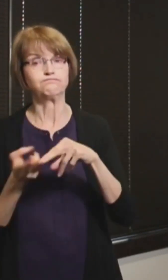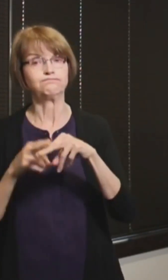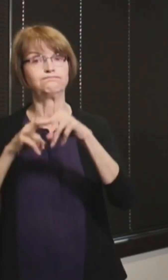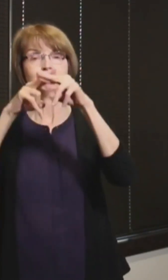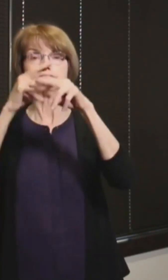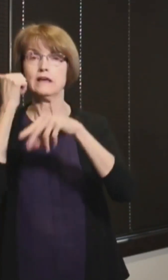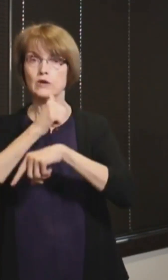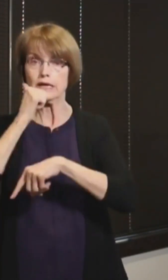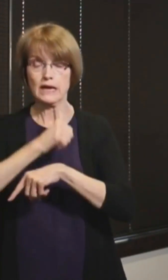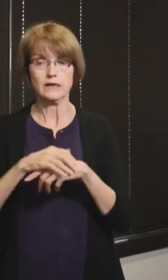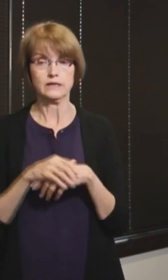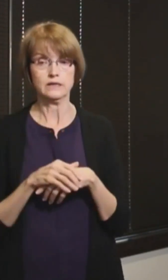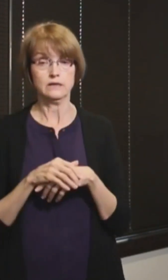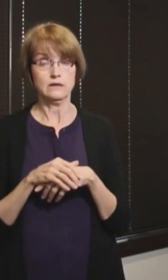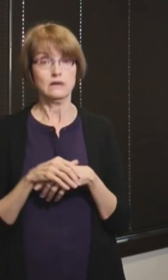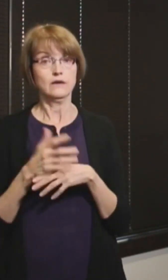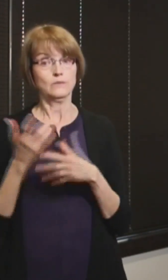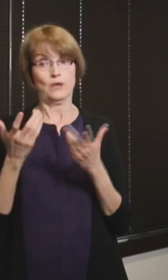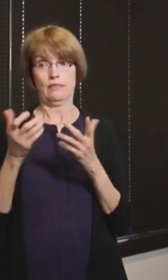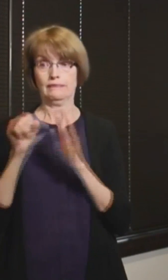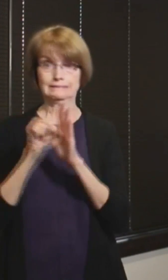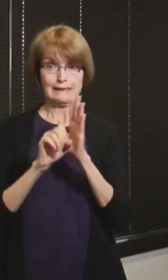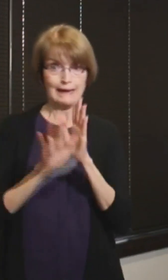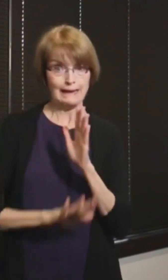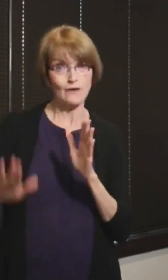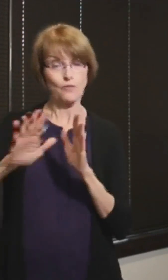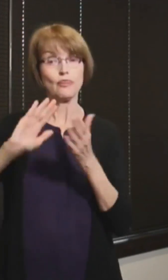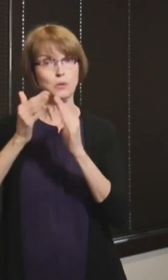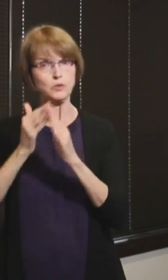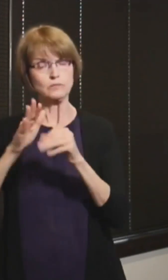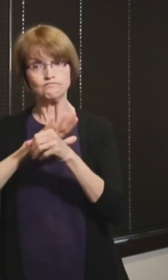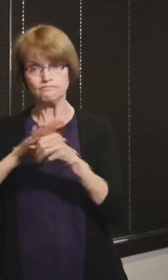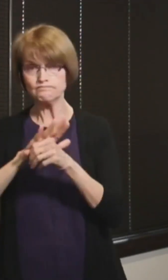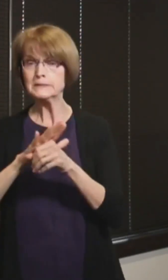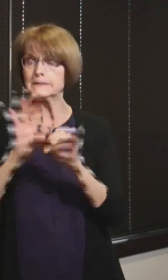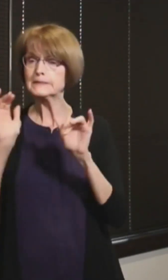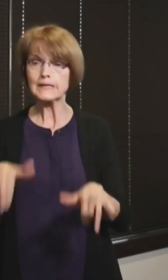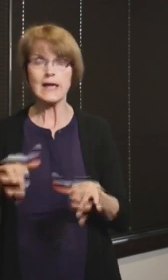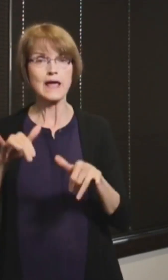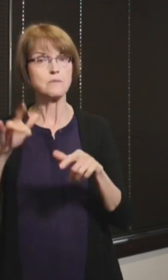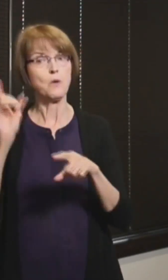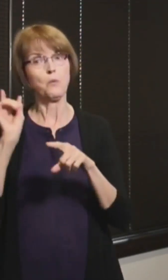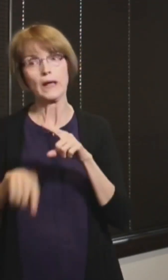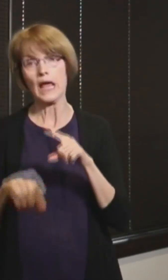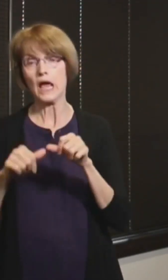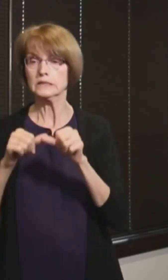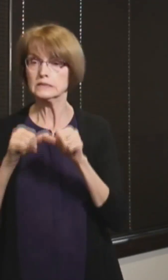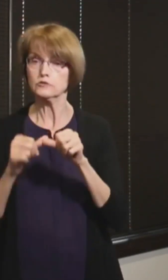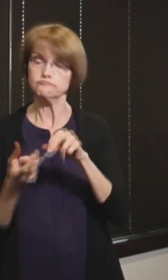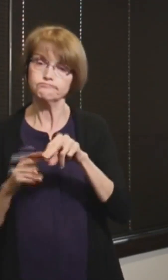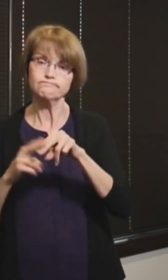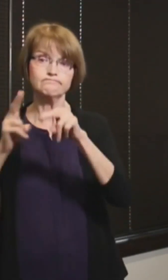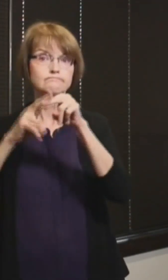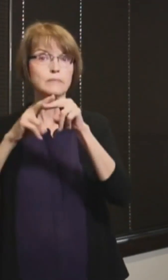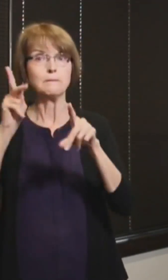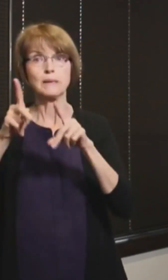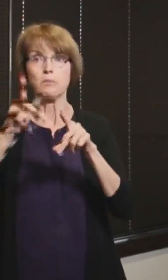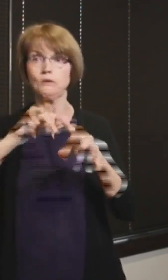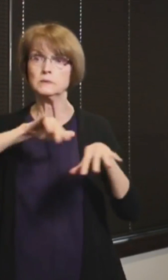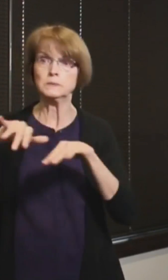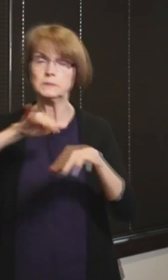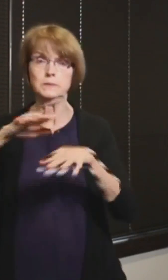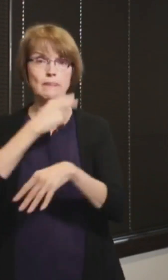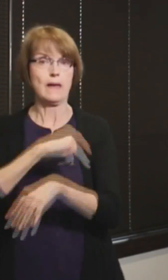for us as a community. We know that we can't sustain this type of growth in our cases and our hospitalizations without